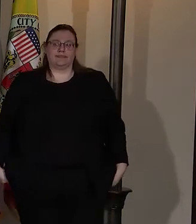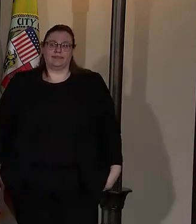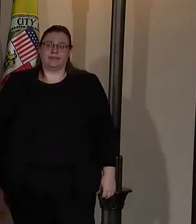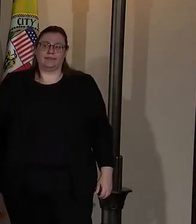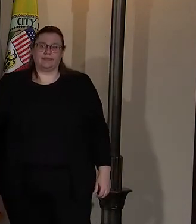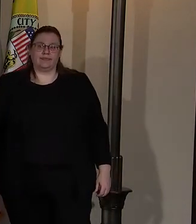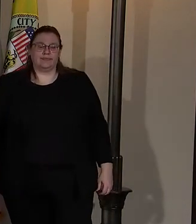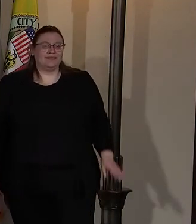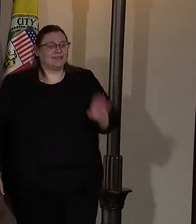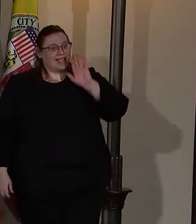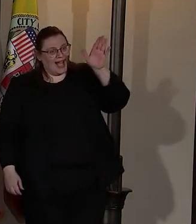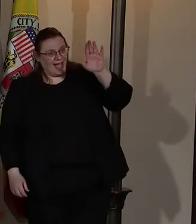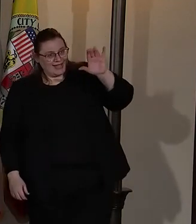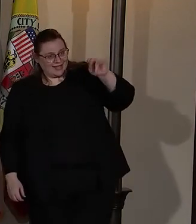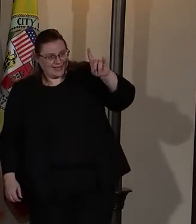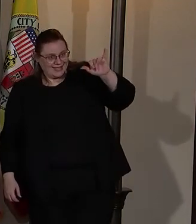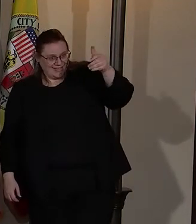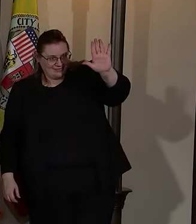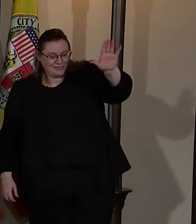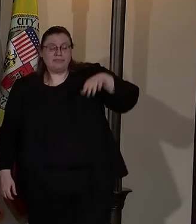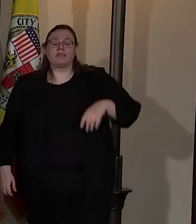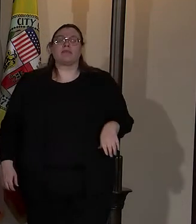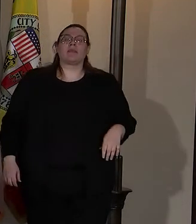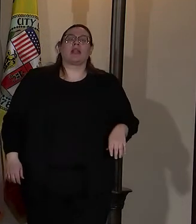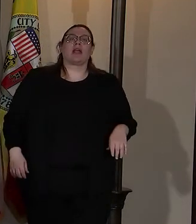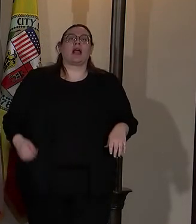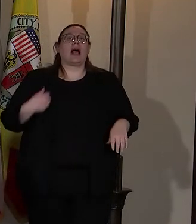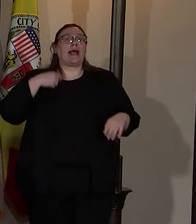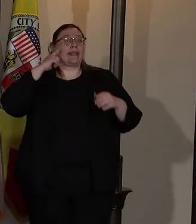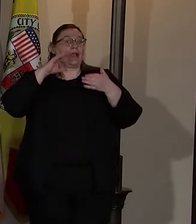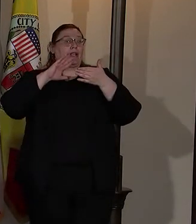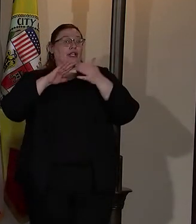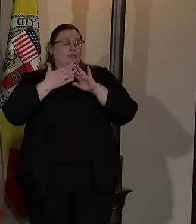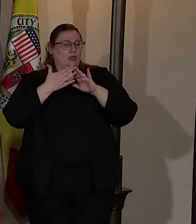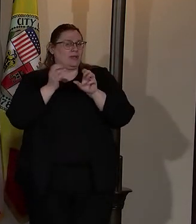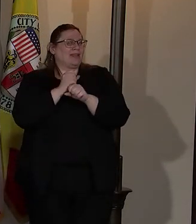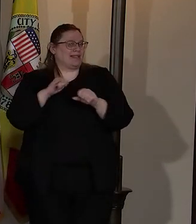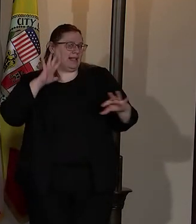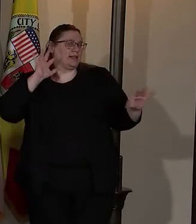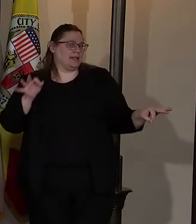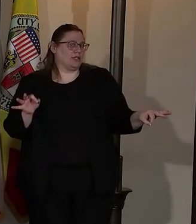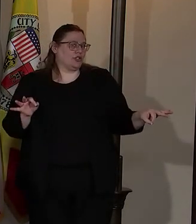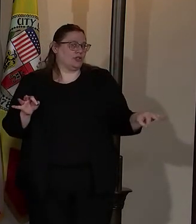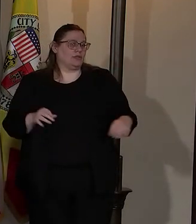Hi, Cindy. I think that the community dictates that.